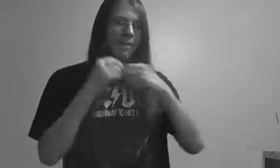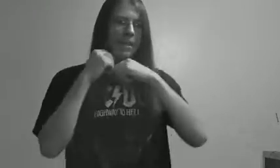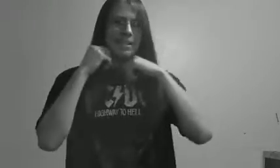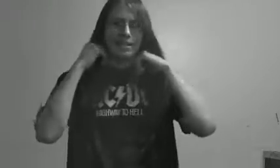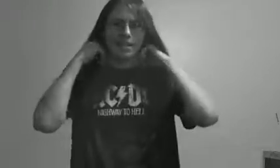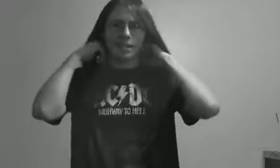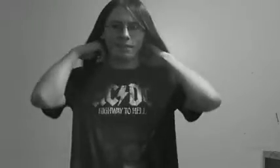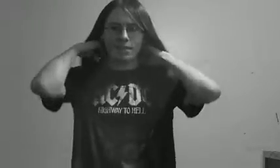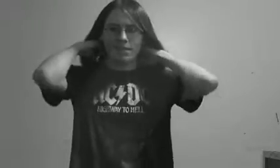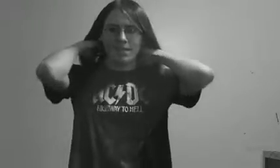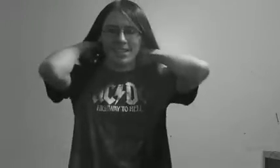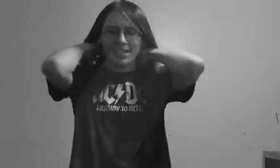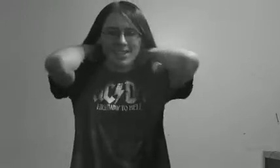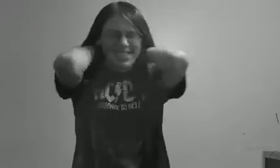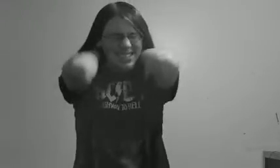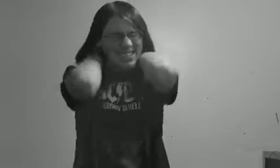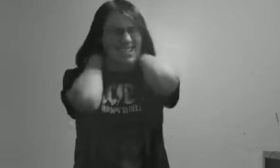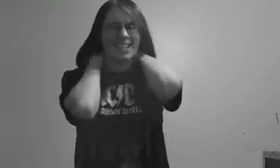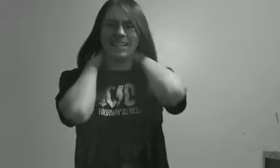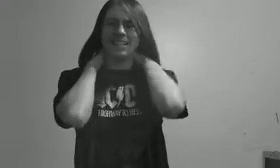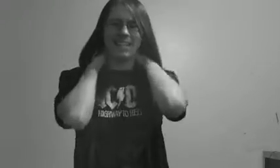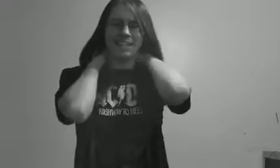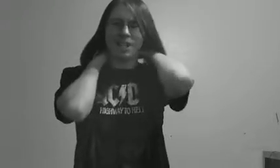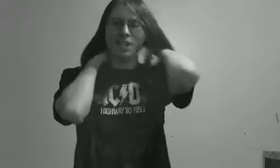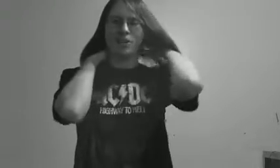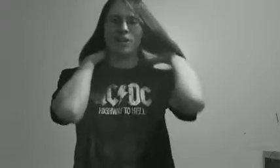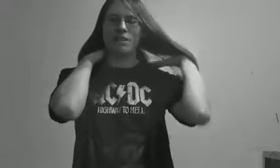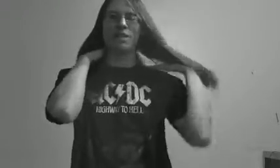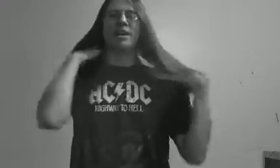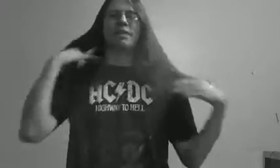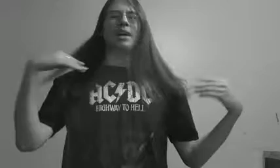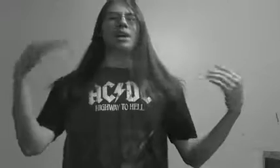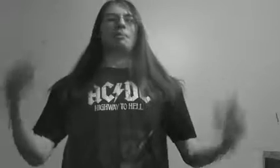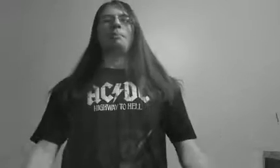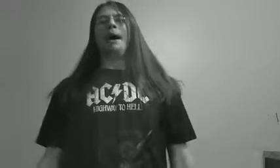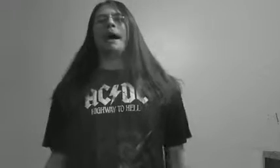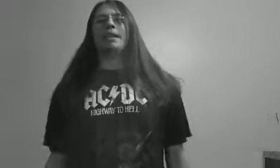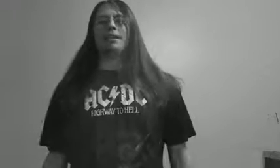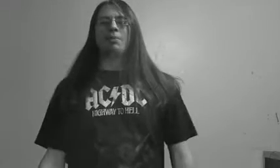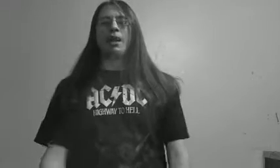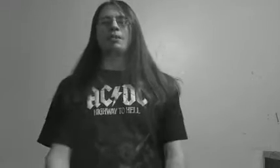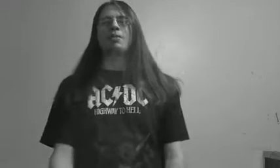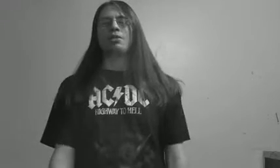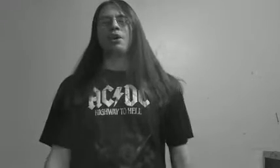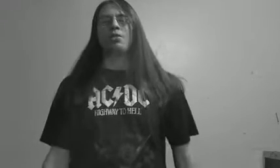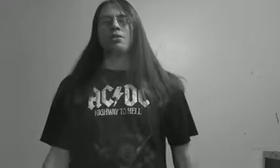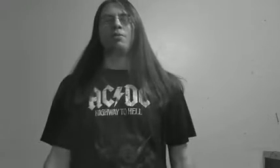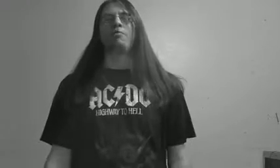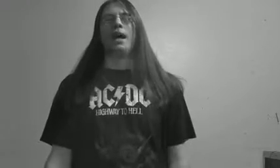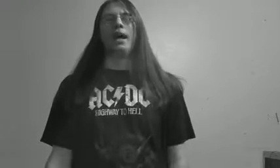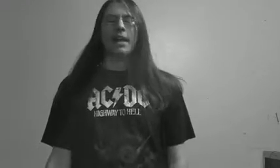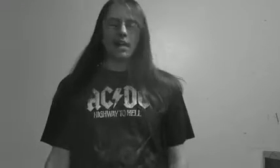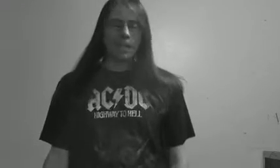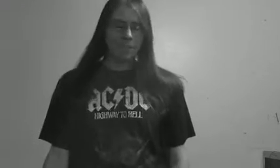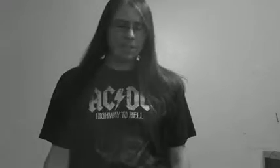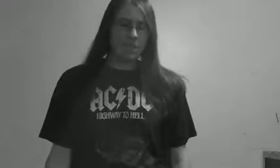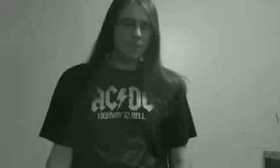bed and stuff, it's just, it, ah, it gets caught underneath. I'm laying on my back, and then when I go to move my head up to see